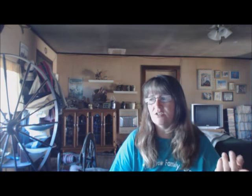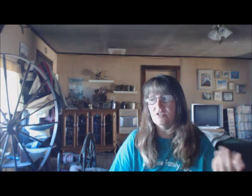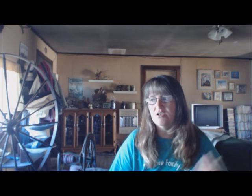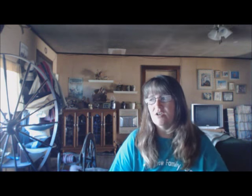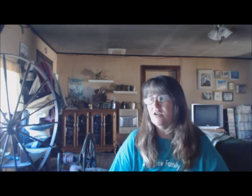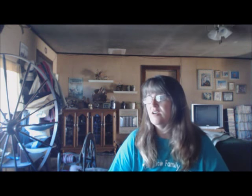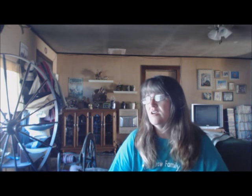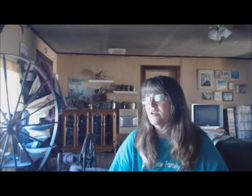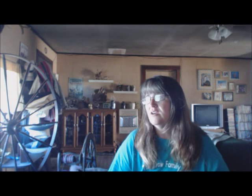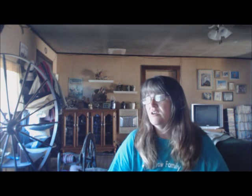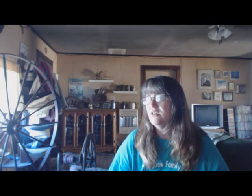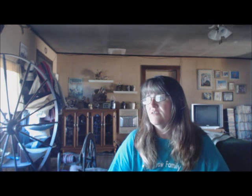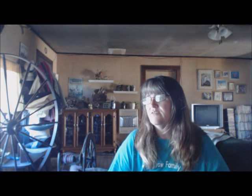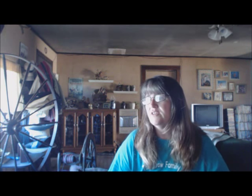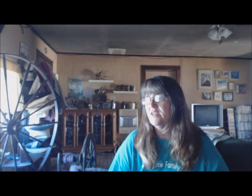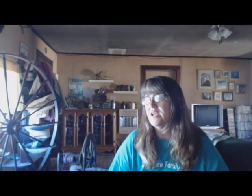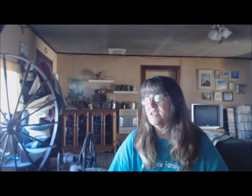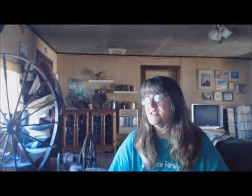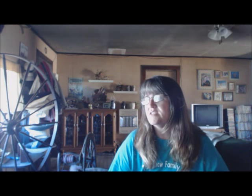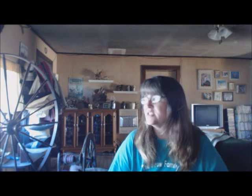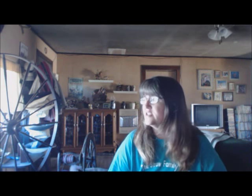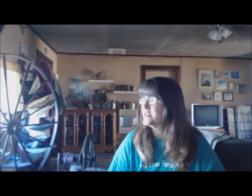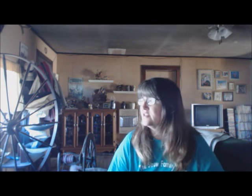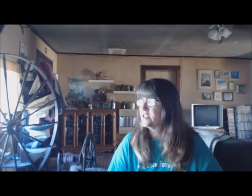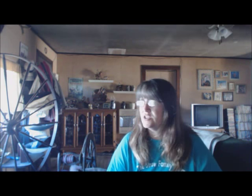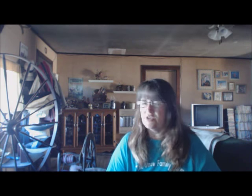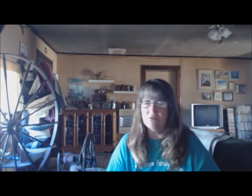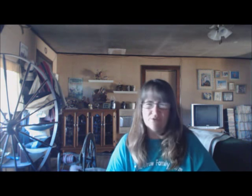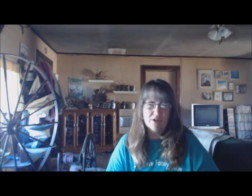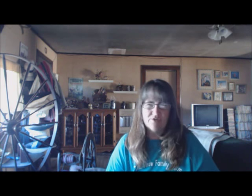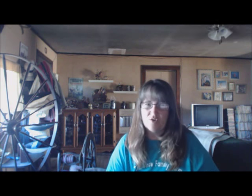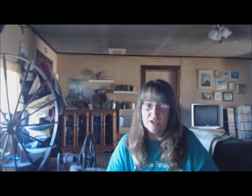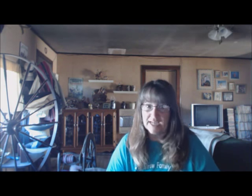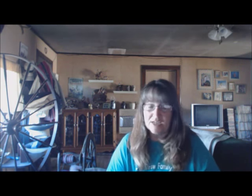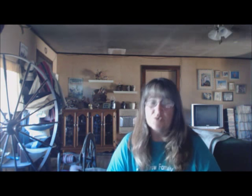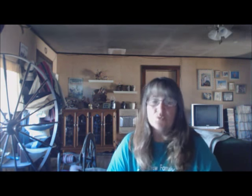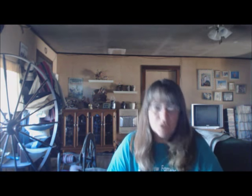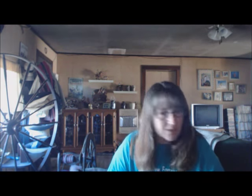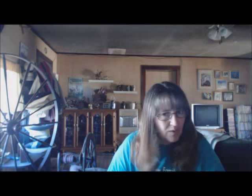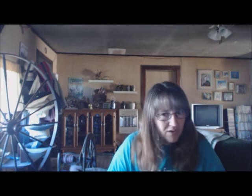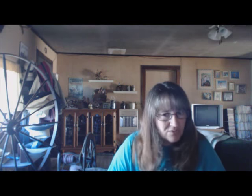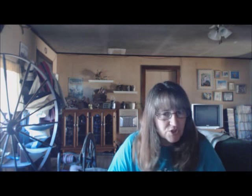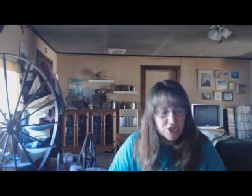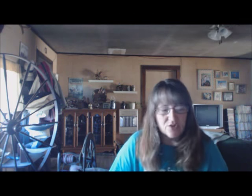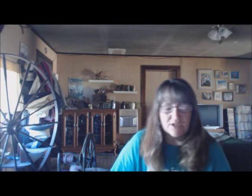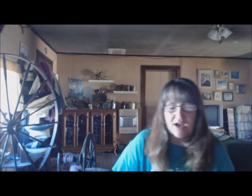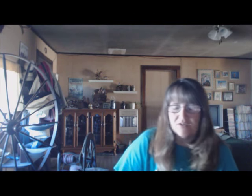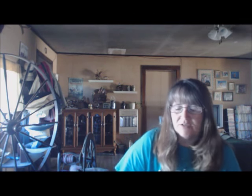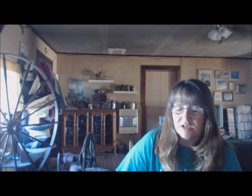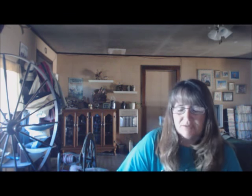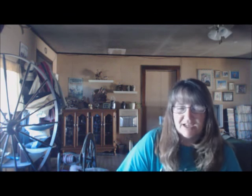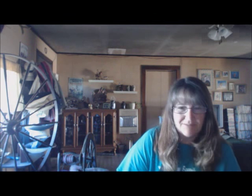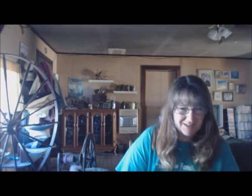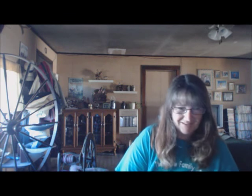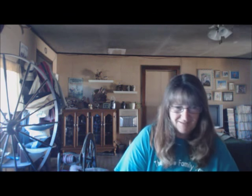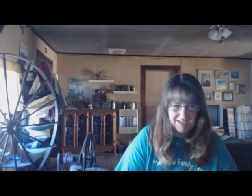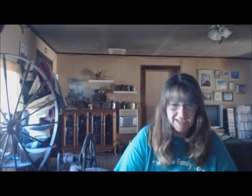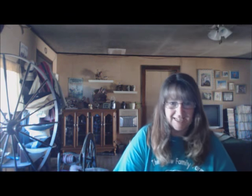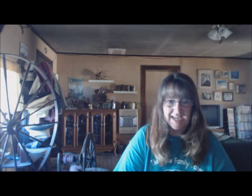for the last three or four days really well. She goes out a couple times a